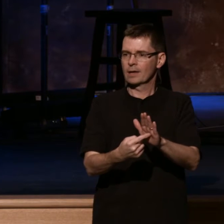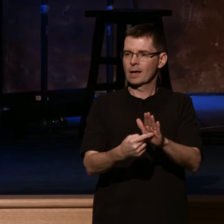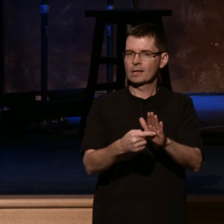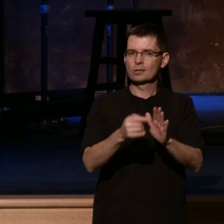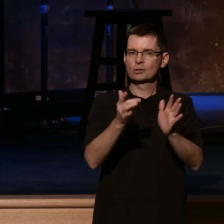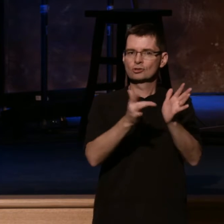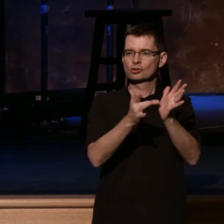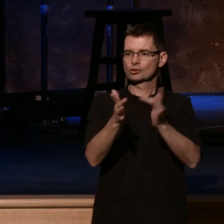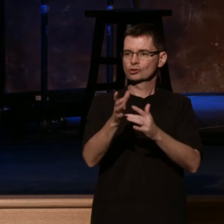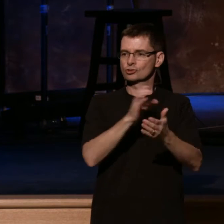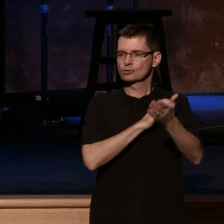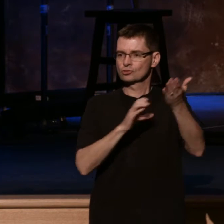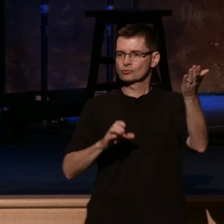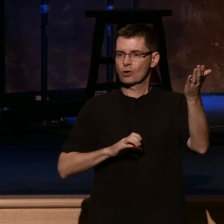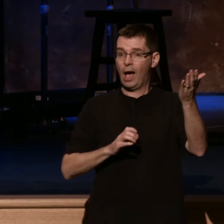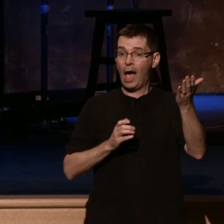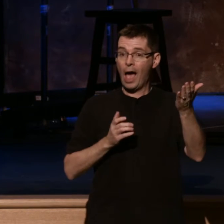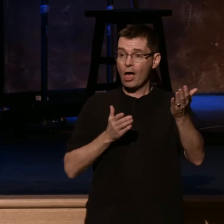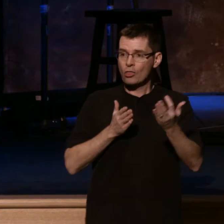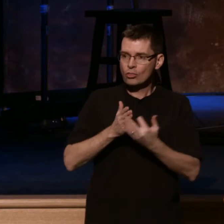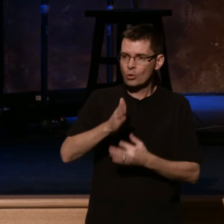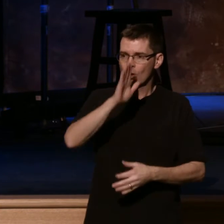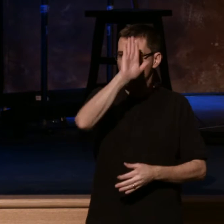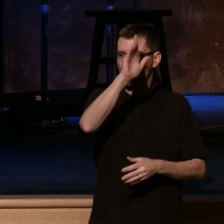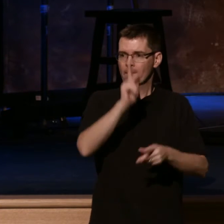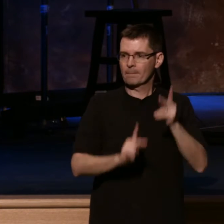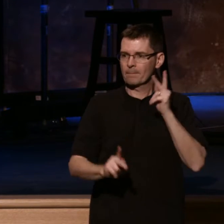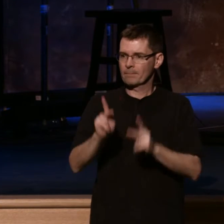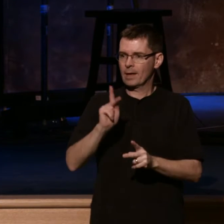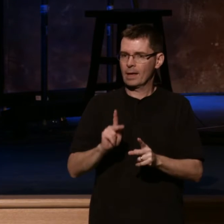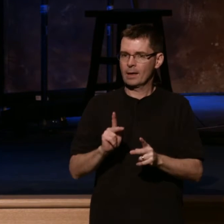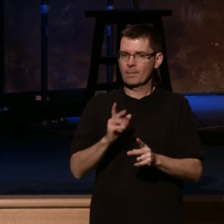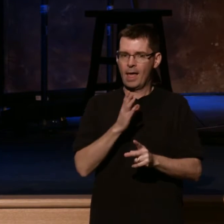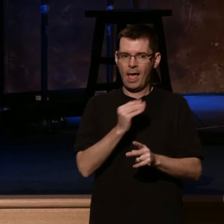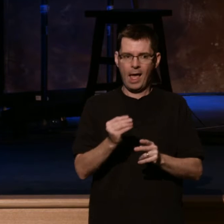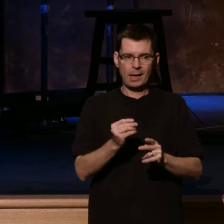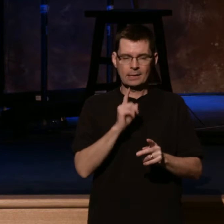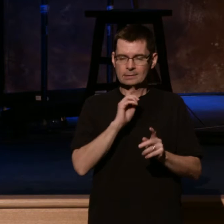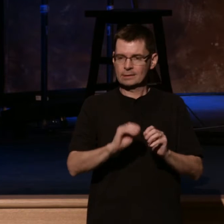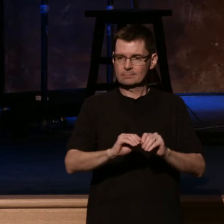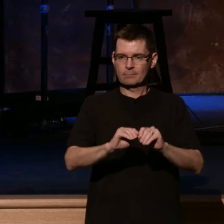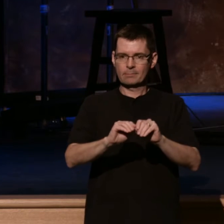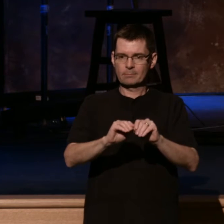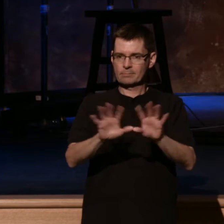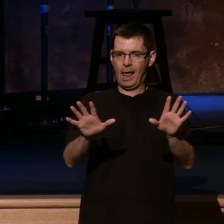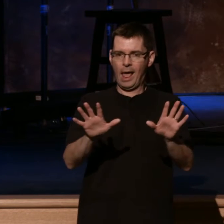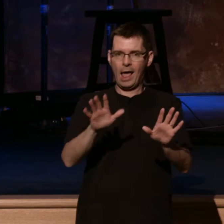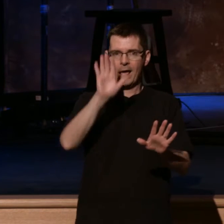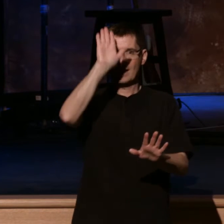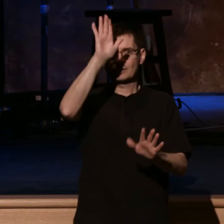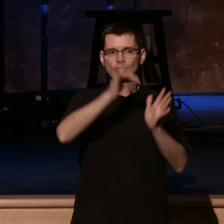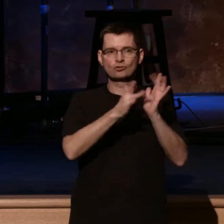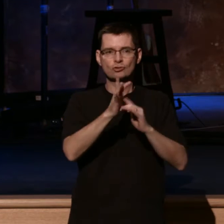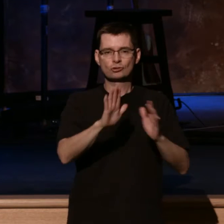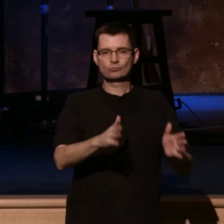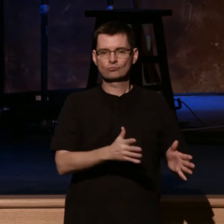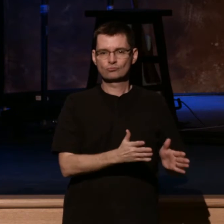Christ by his people. And it is the manifestation of the presence of Christ in and through his people.